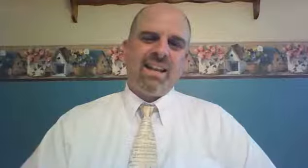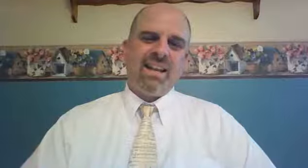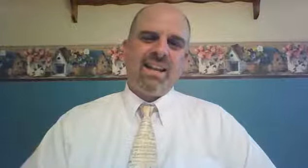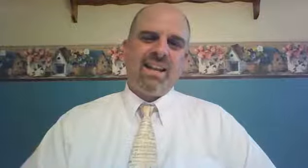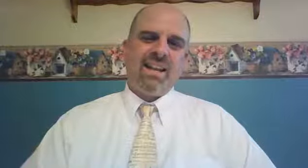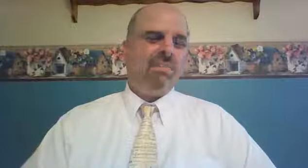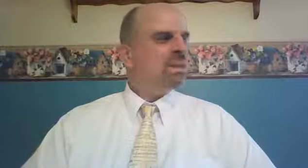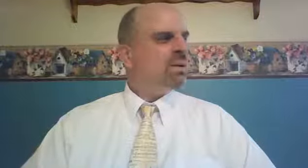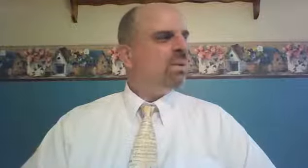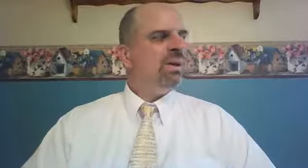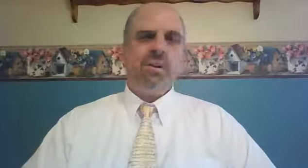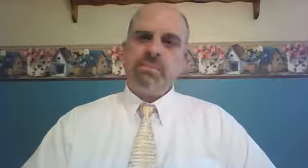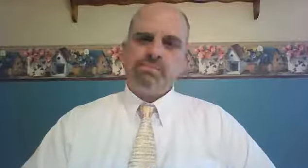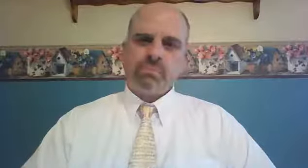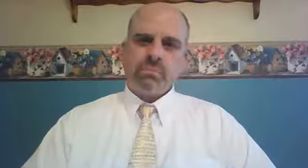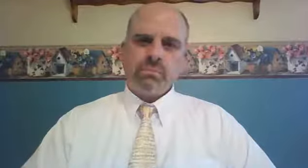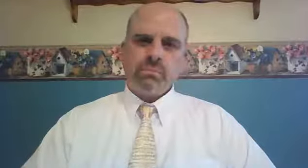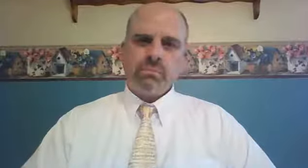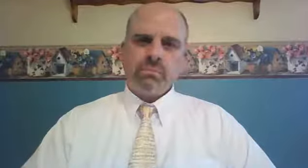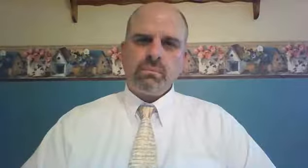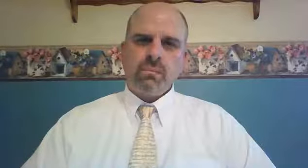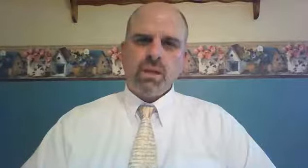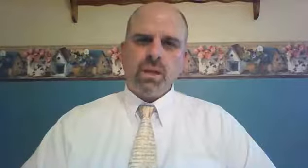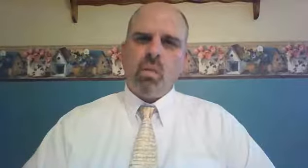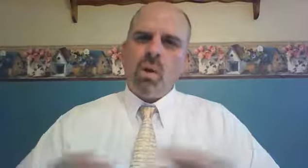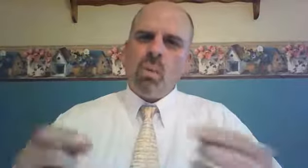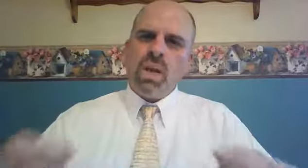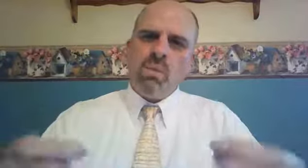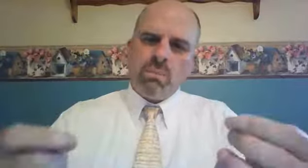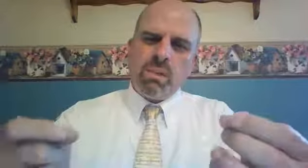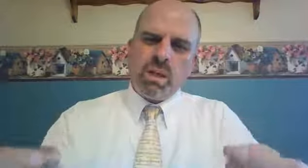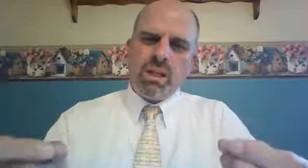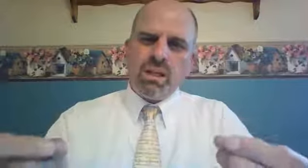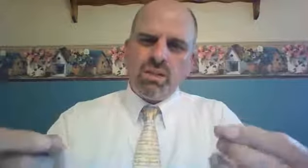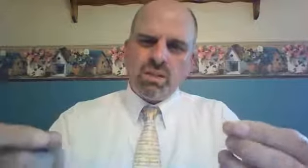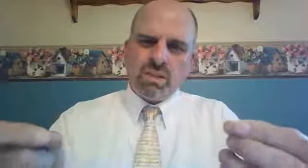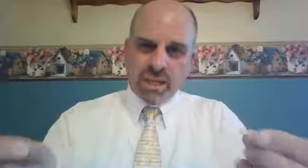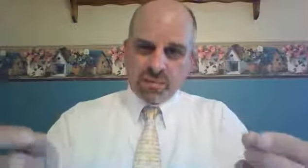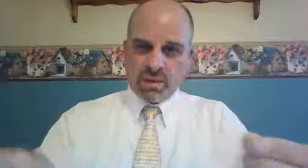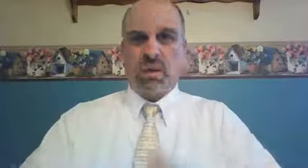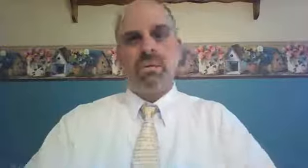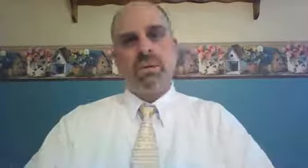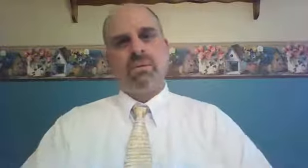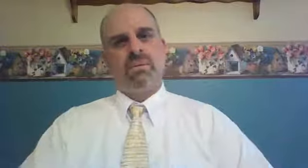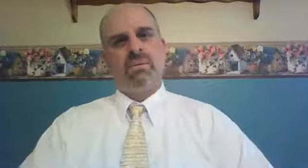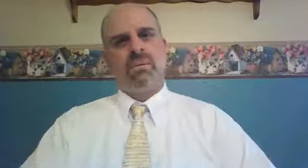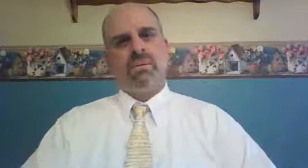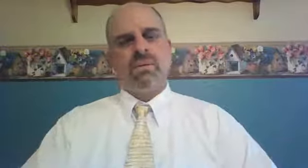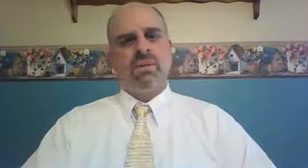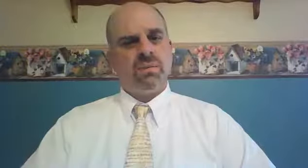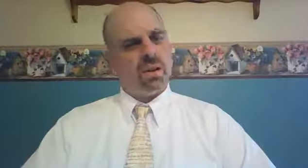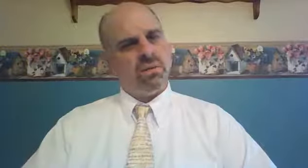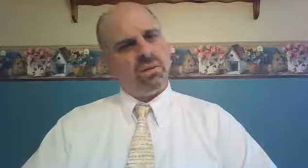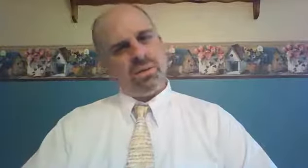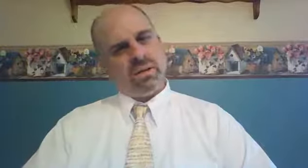It makes me wonder what we would be willing to give up to follow the Lord.